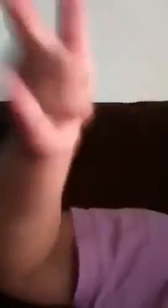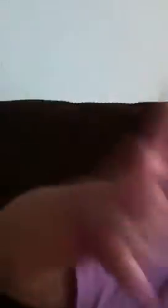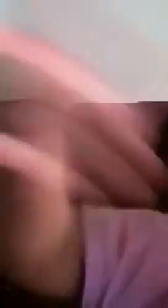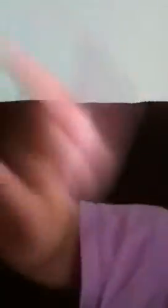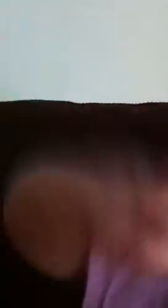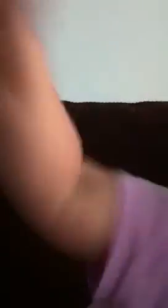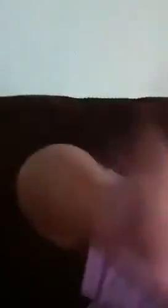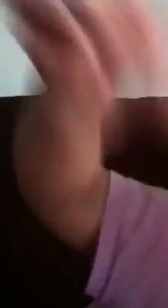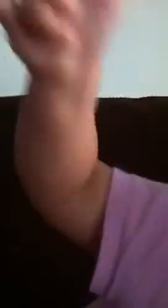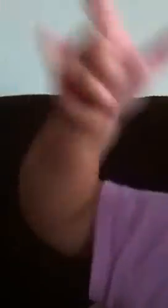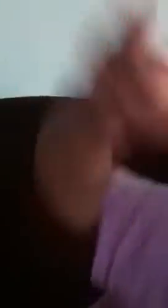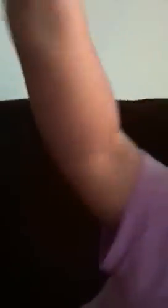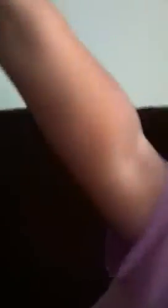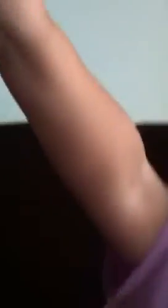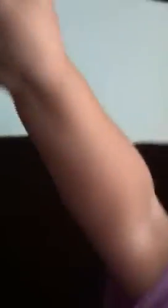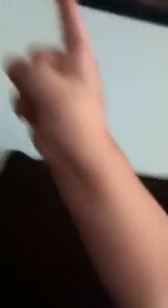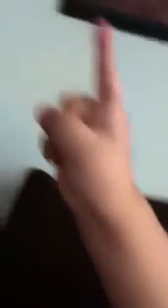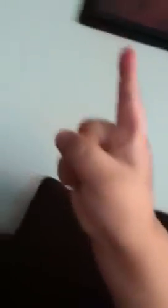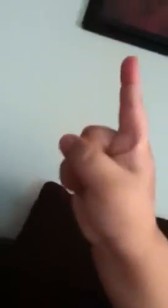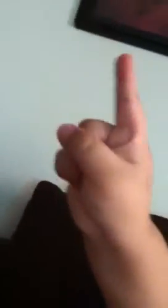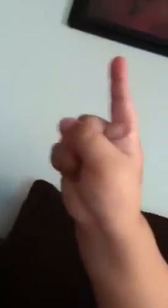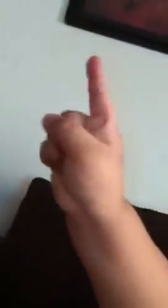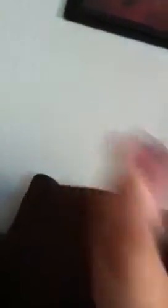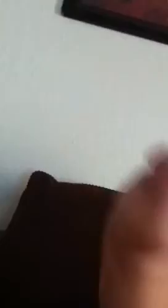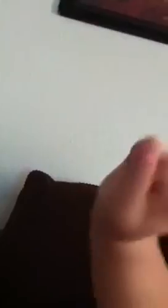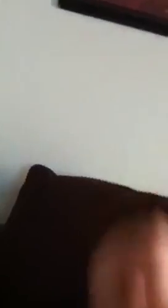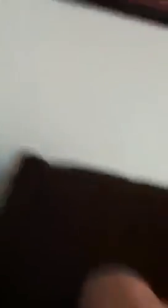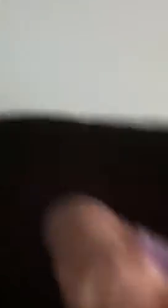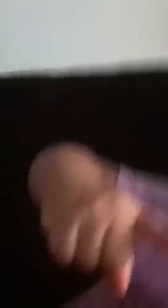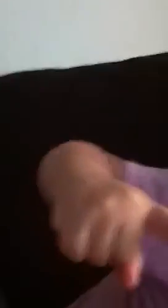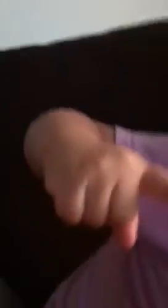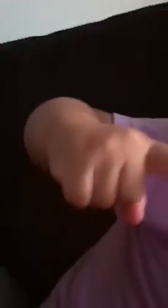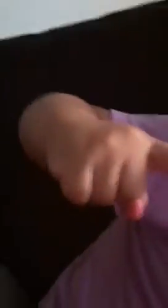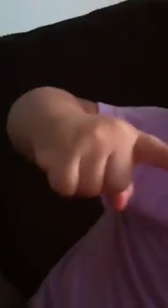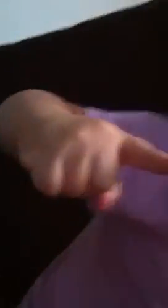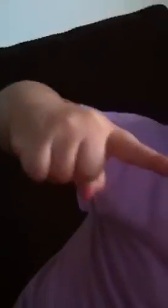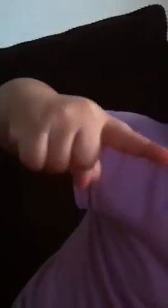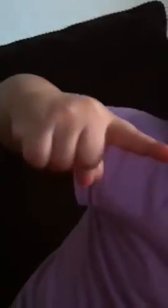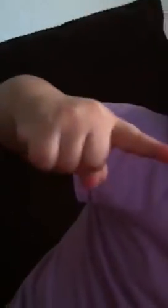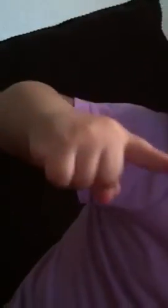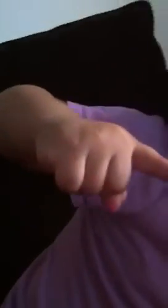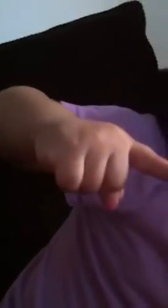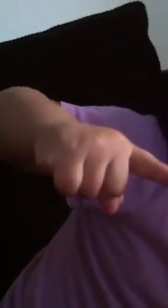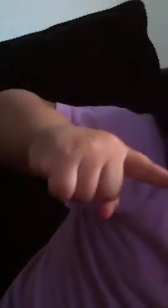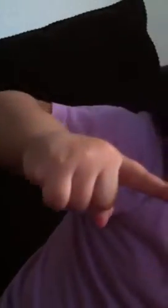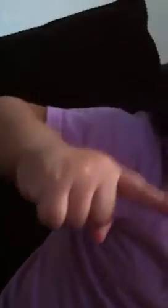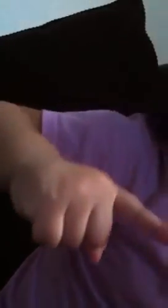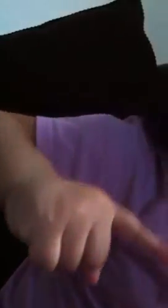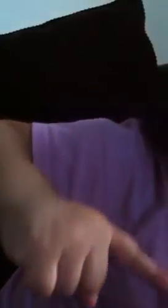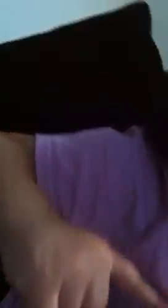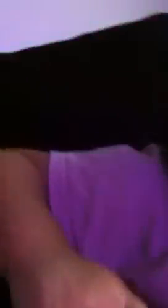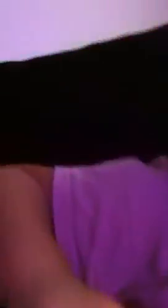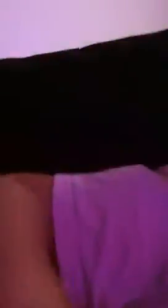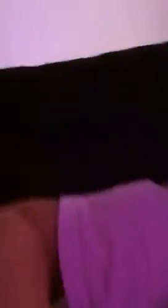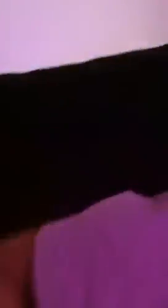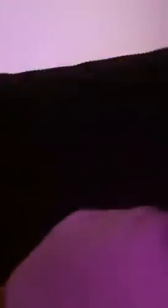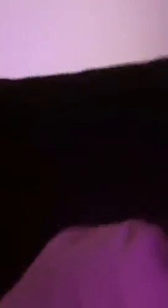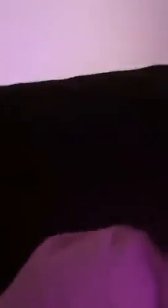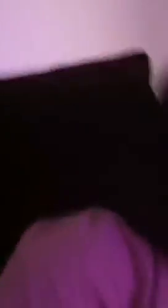Z, V, well, you moved a